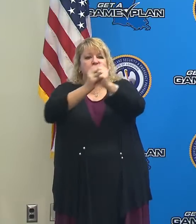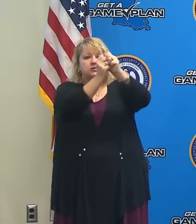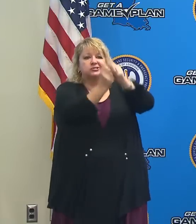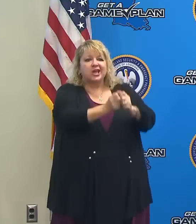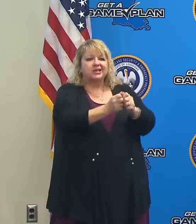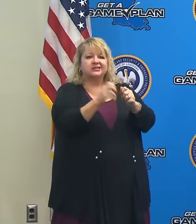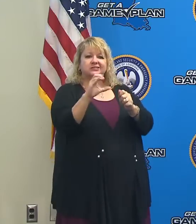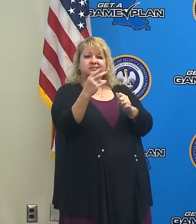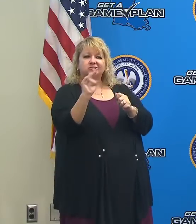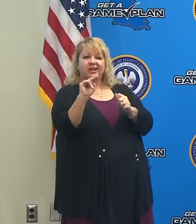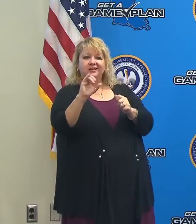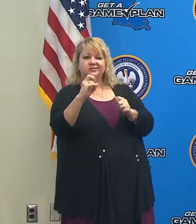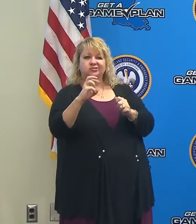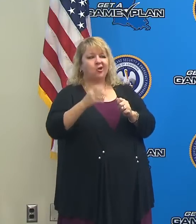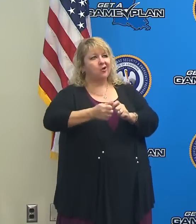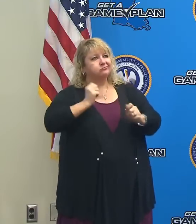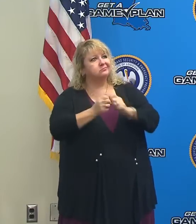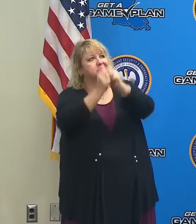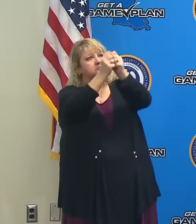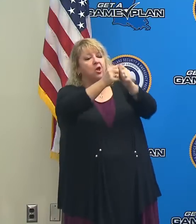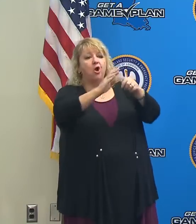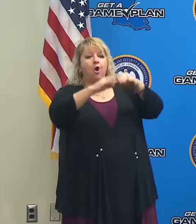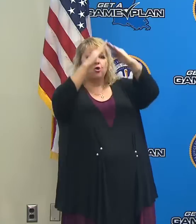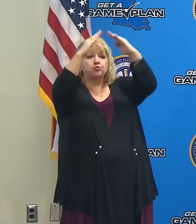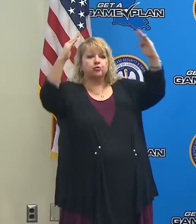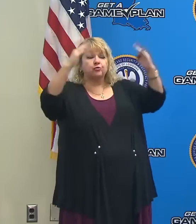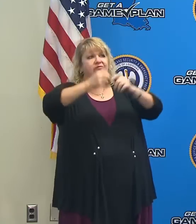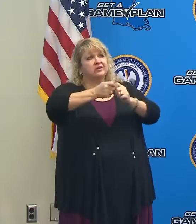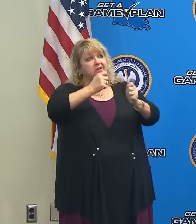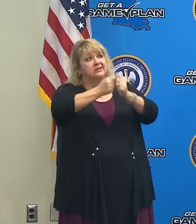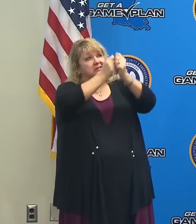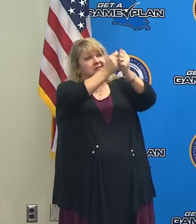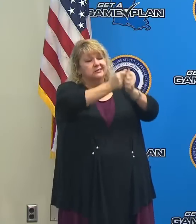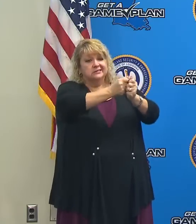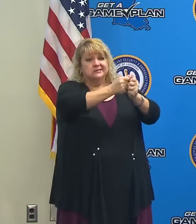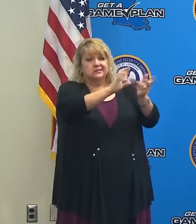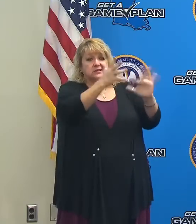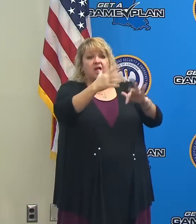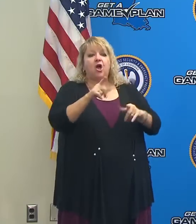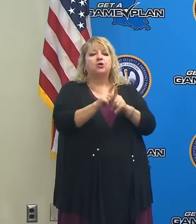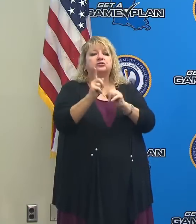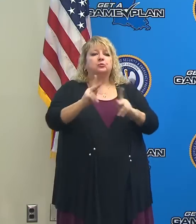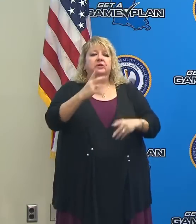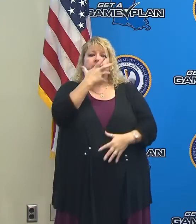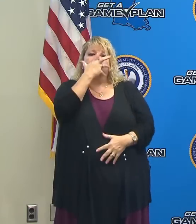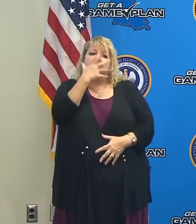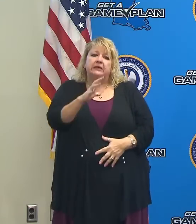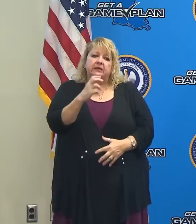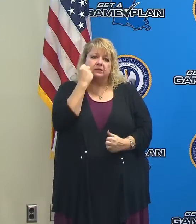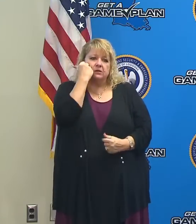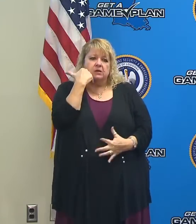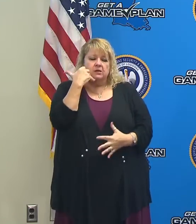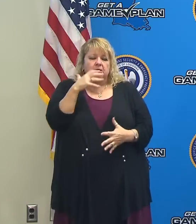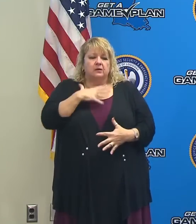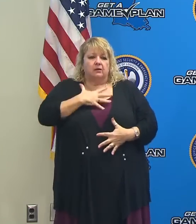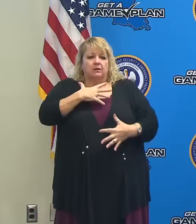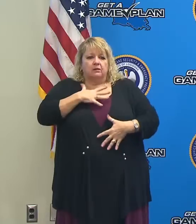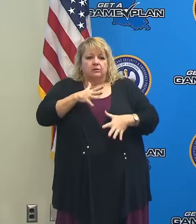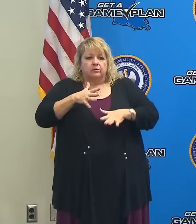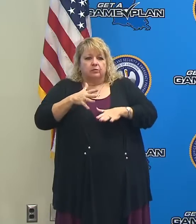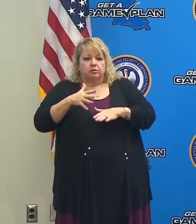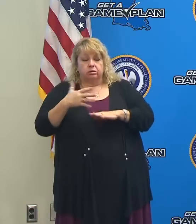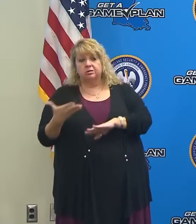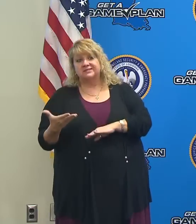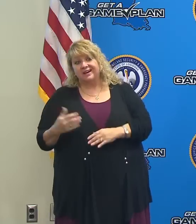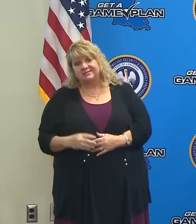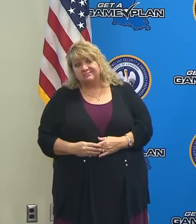roofs and that sort of things and heat related issues as well. So everyone, please be mindful of